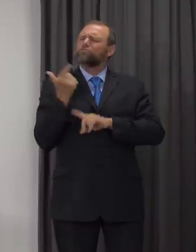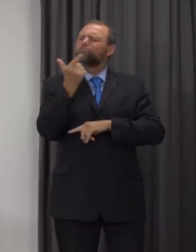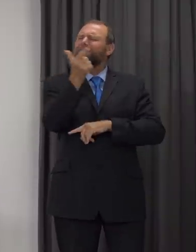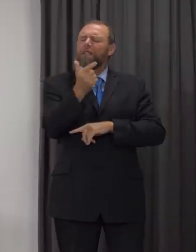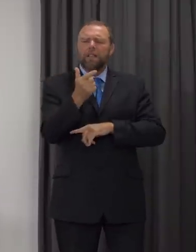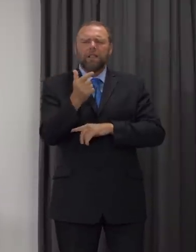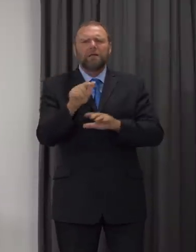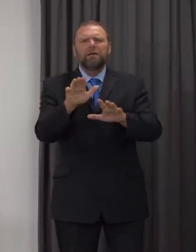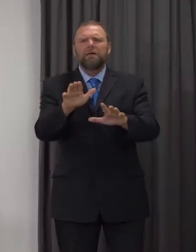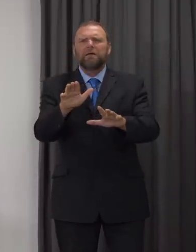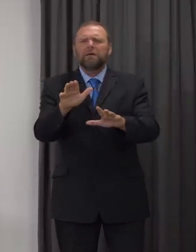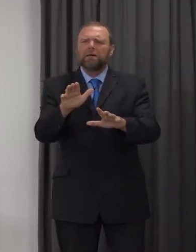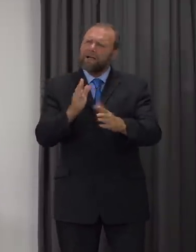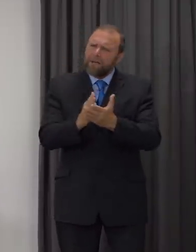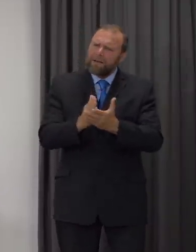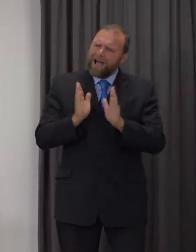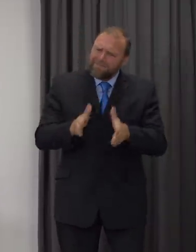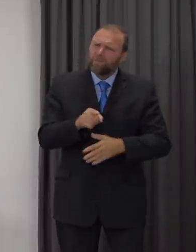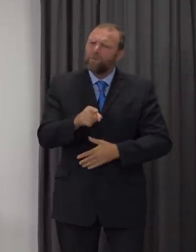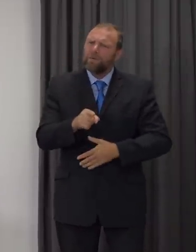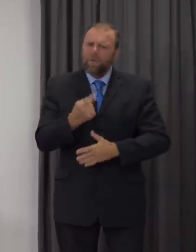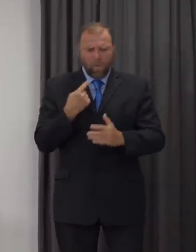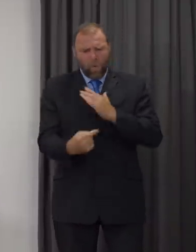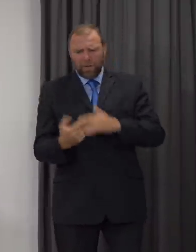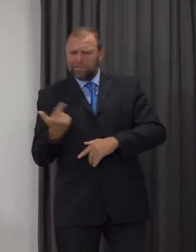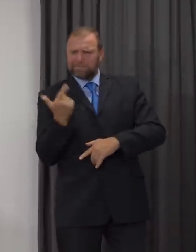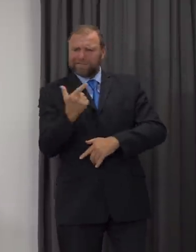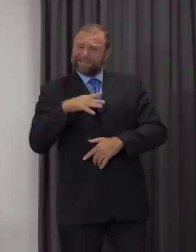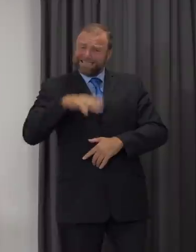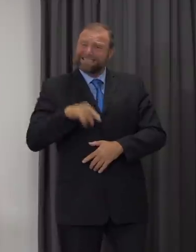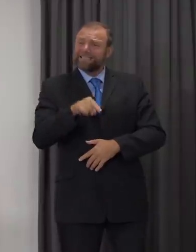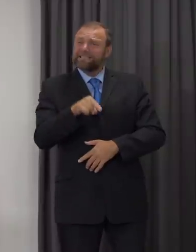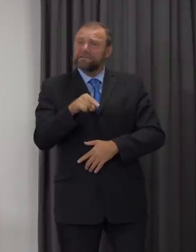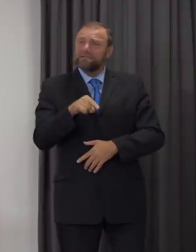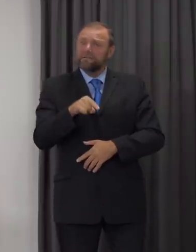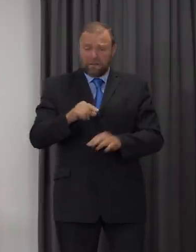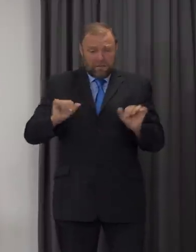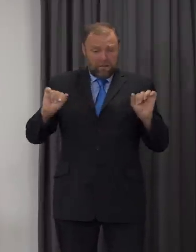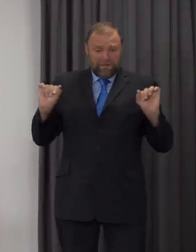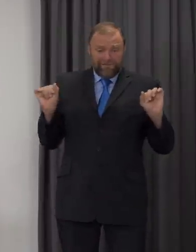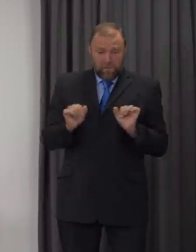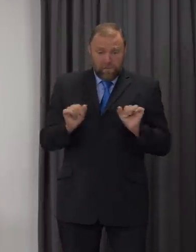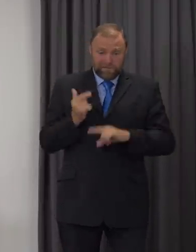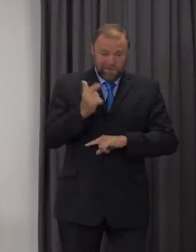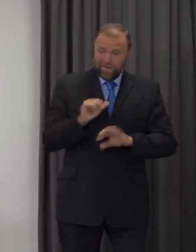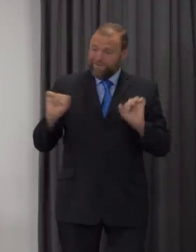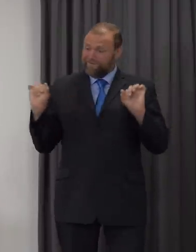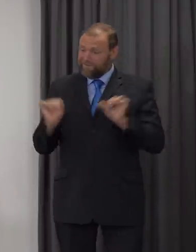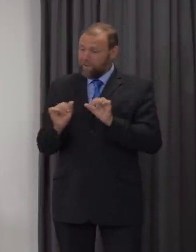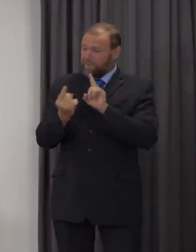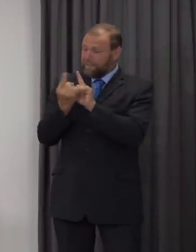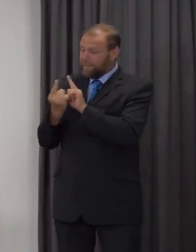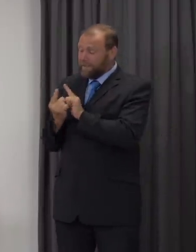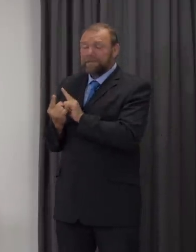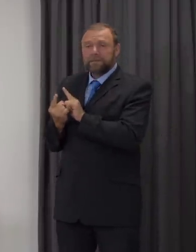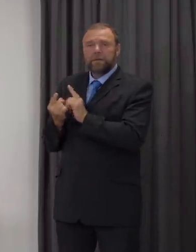travel, when you need to do so. The fewer people we meet, and the fewer journeys we make, the safer